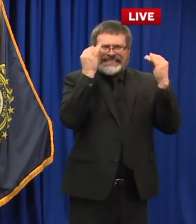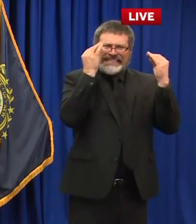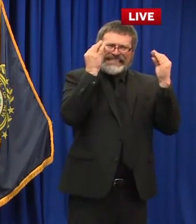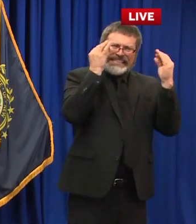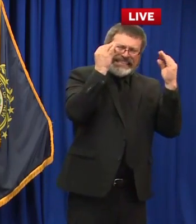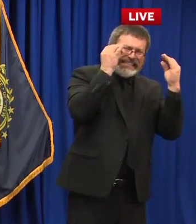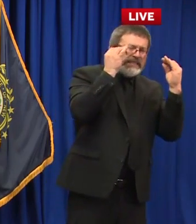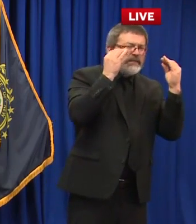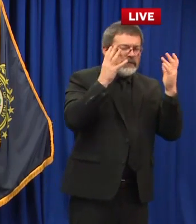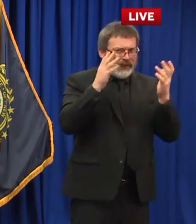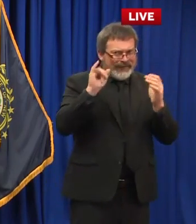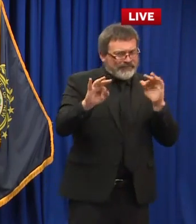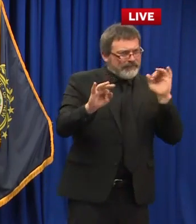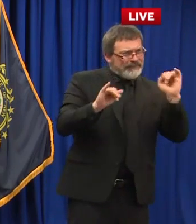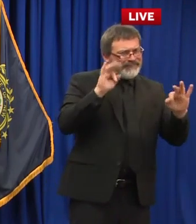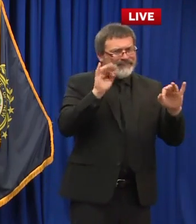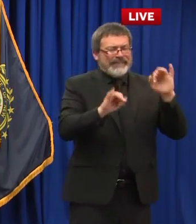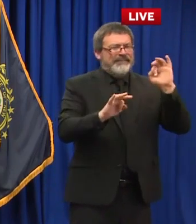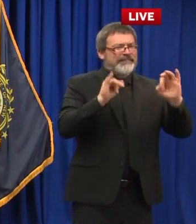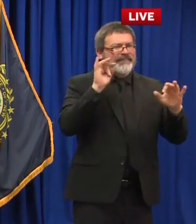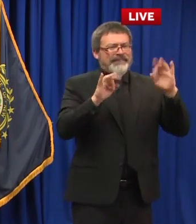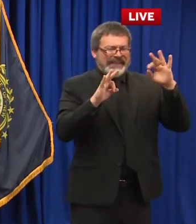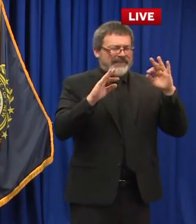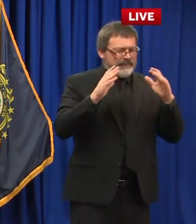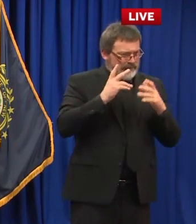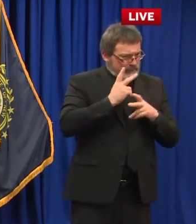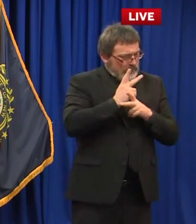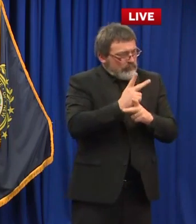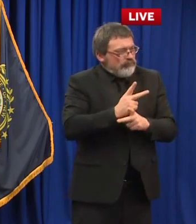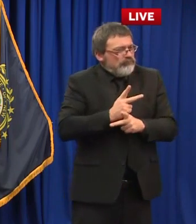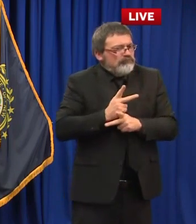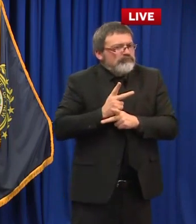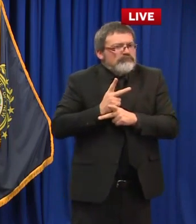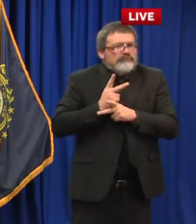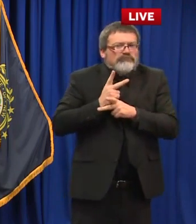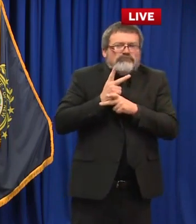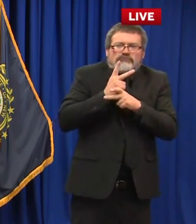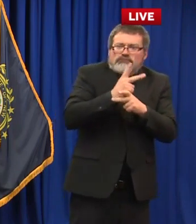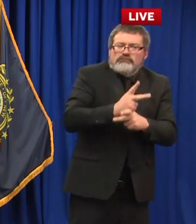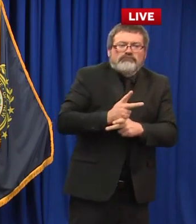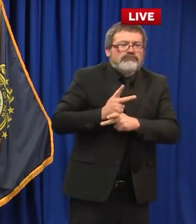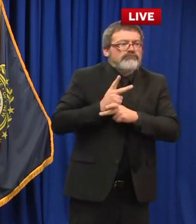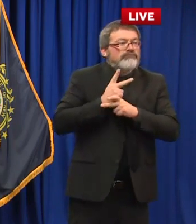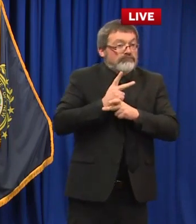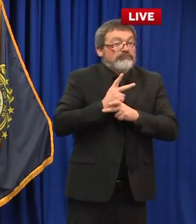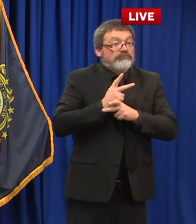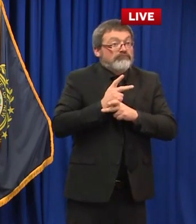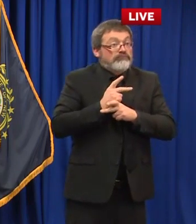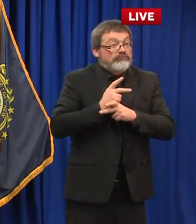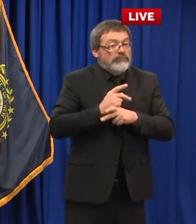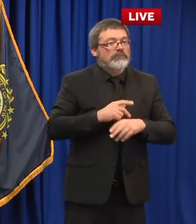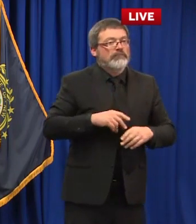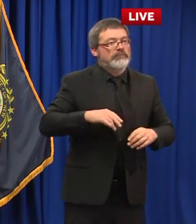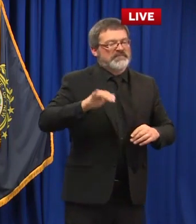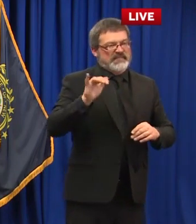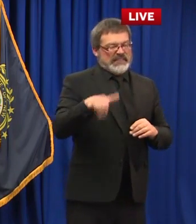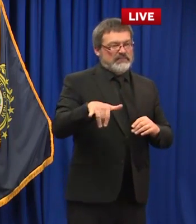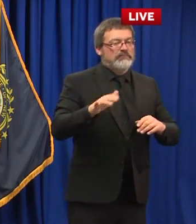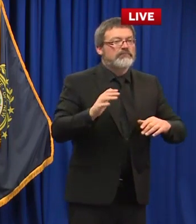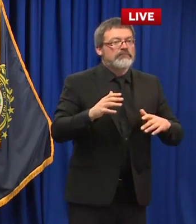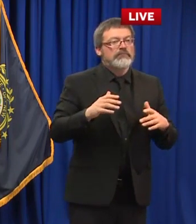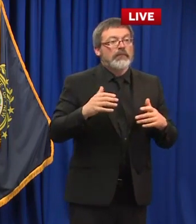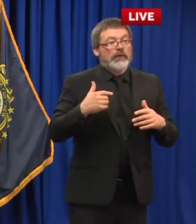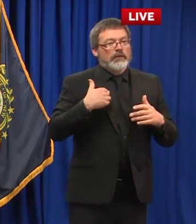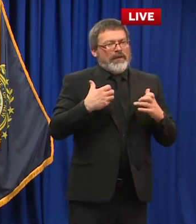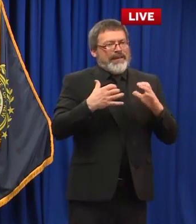i just mentioned uh just kind of a repeat of wednesday it we've always said that it is our intent that on june 15th it's our intent to